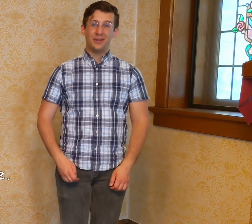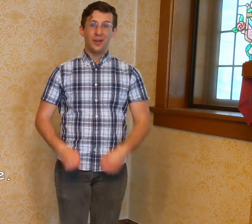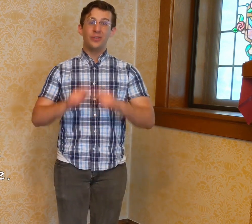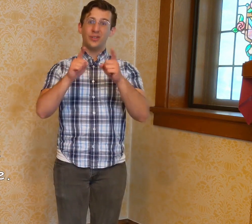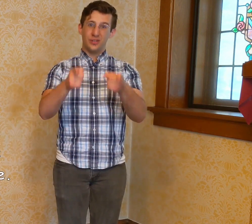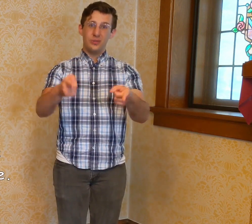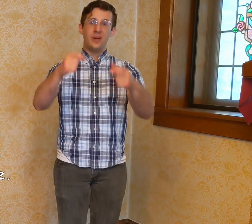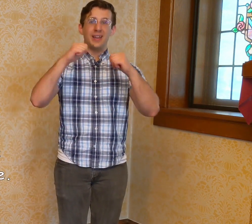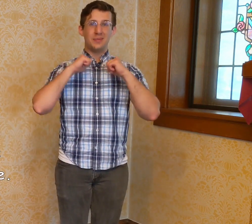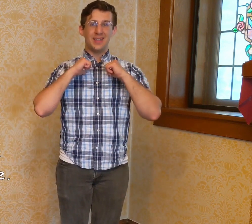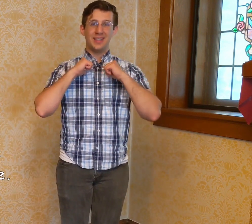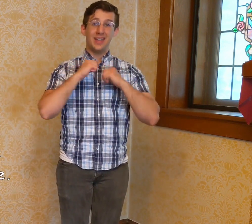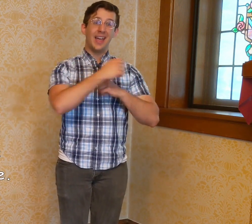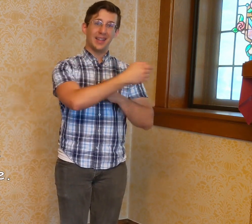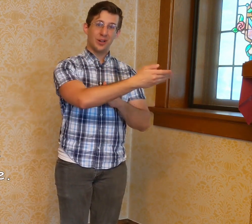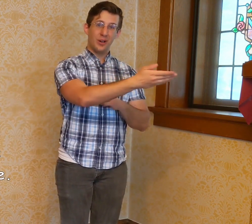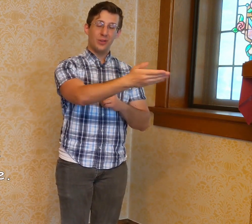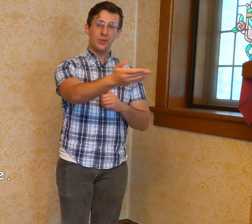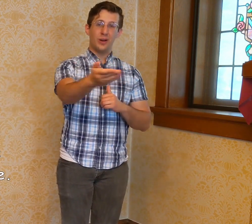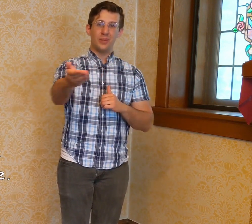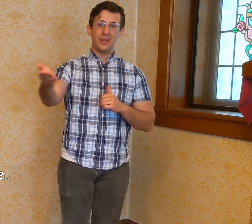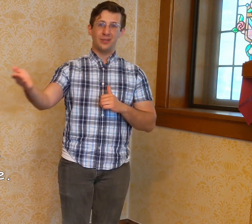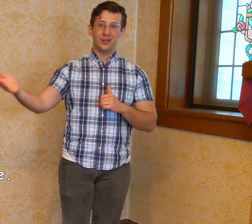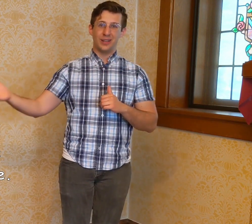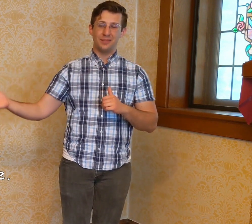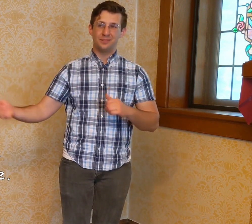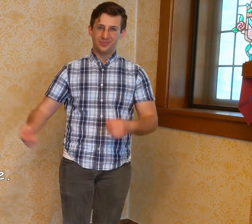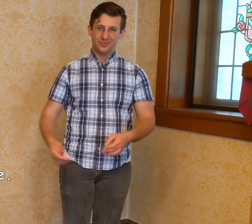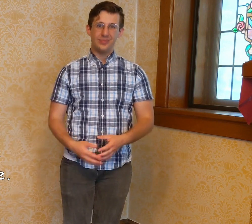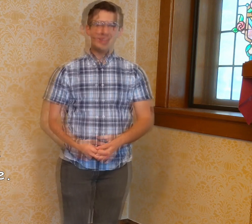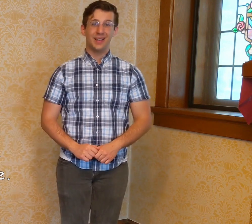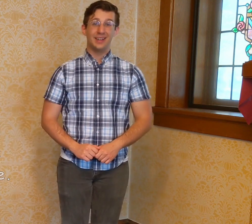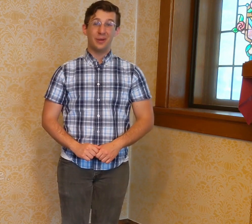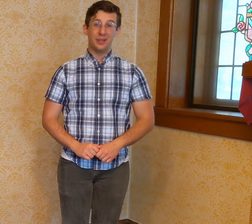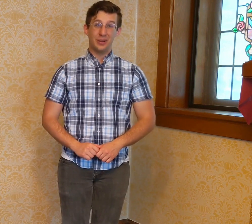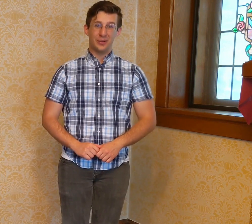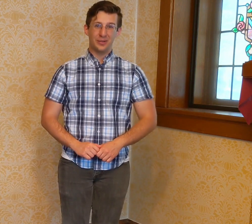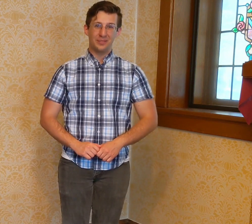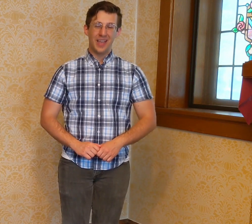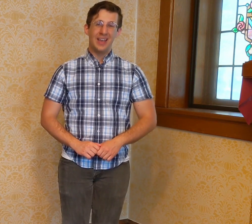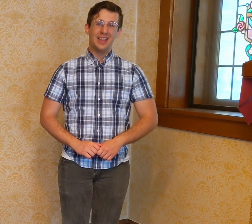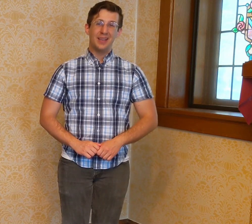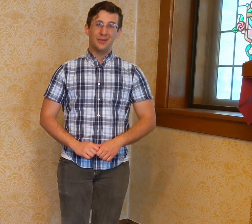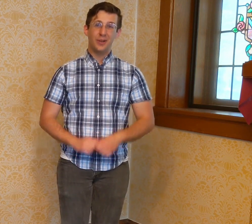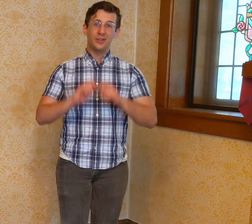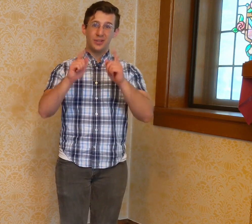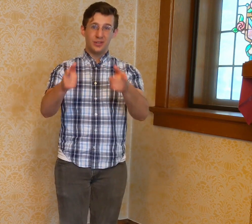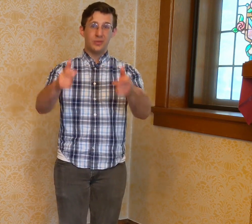falls to you and me and all who are made free. Now with the notes. That falls to you